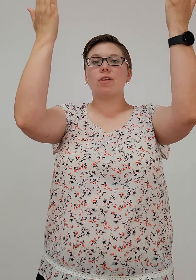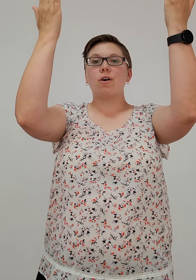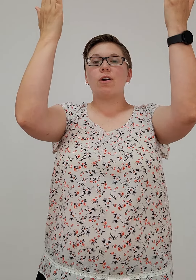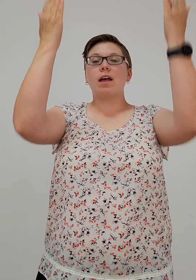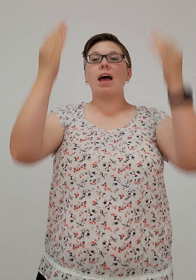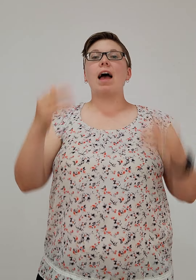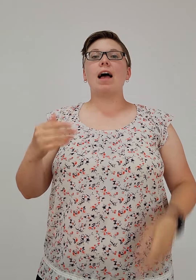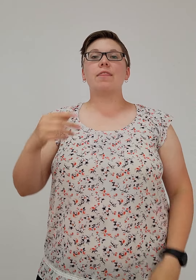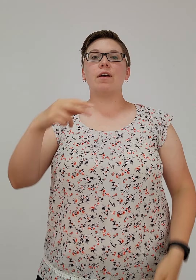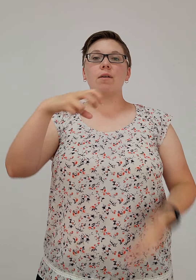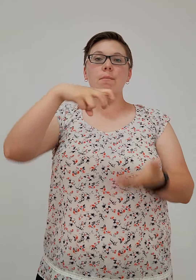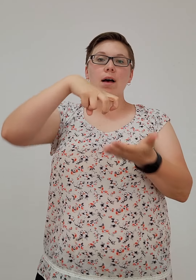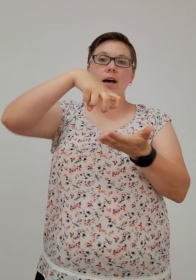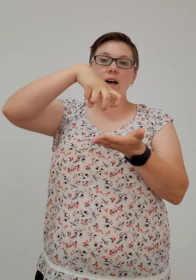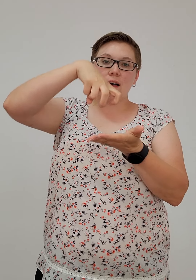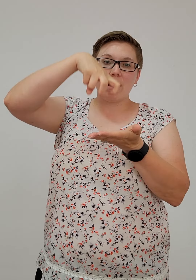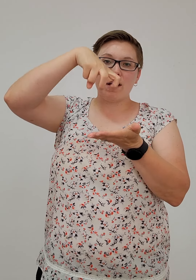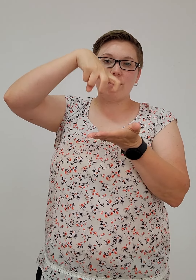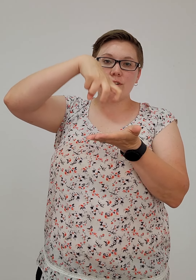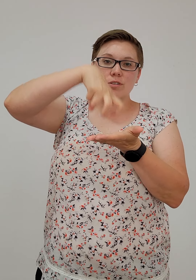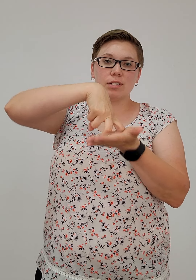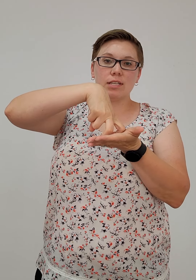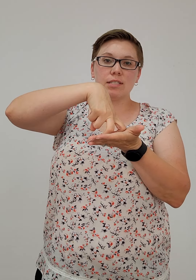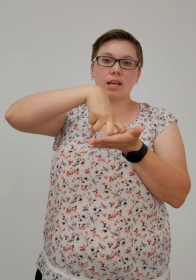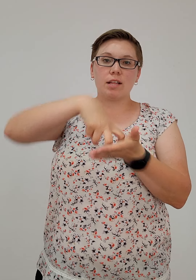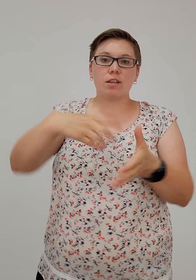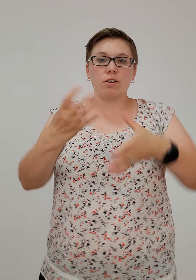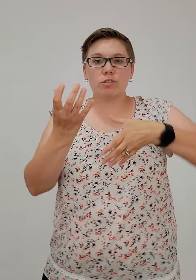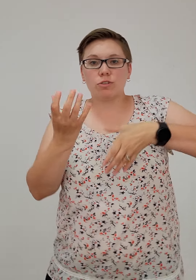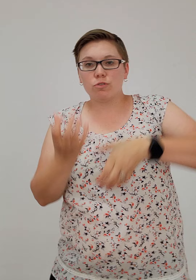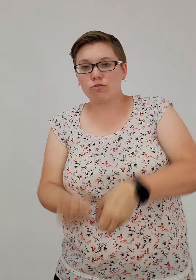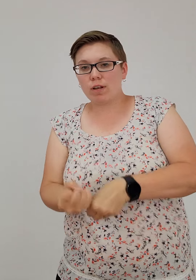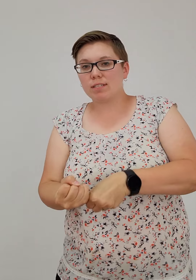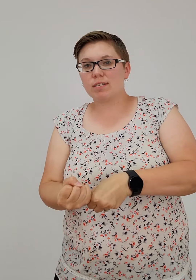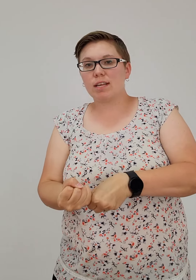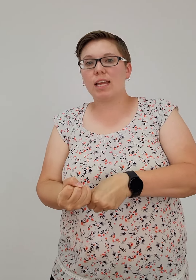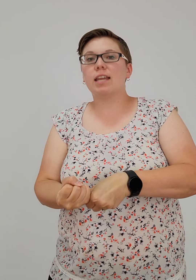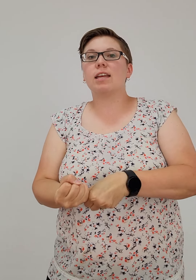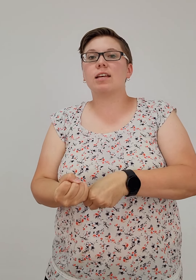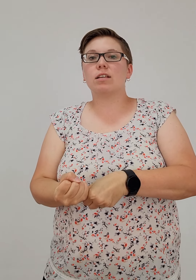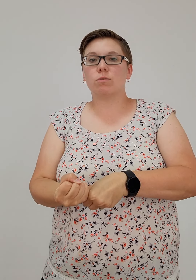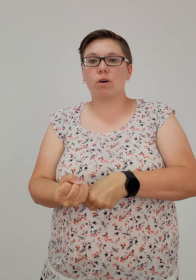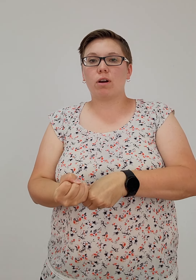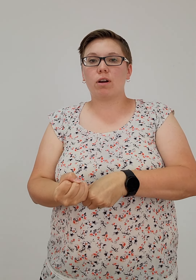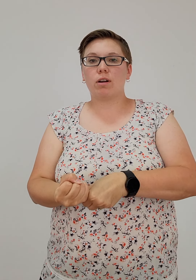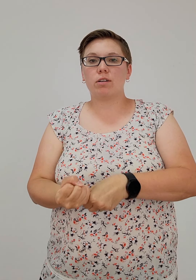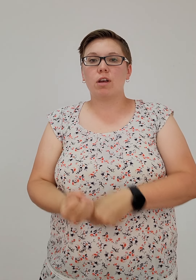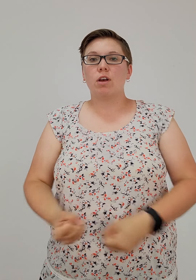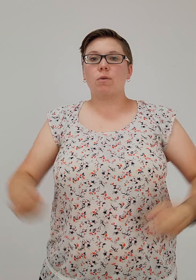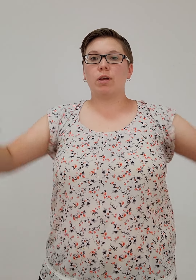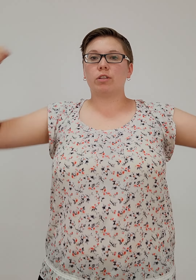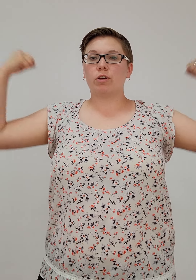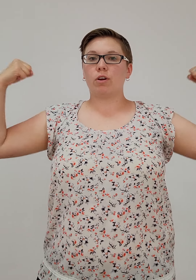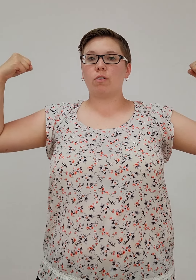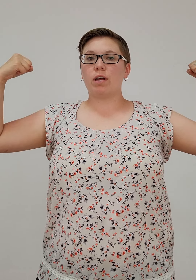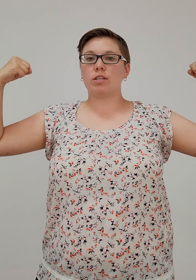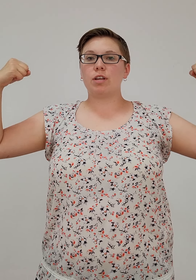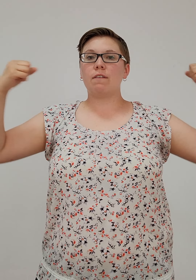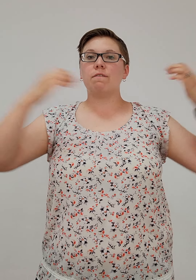law, and will promise to save our children's love with courage and